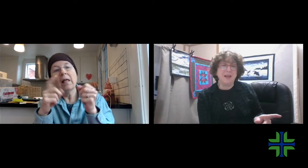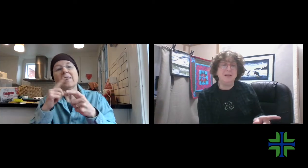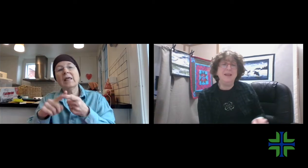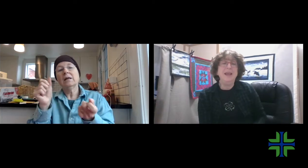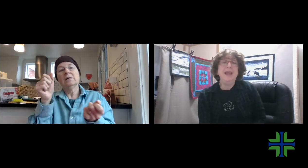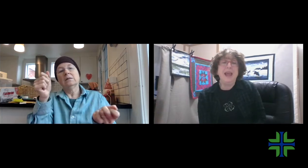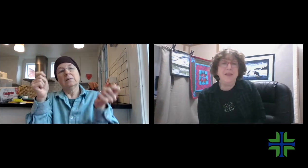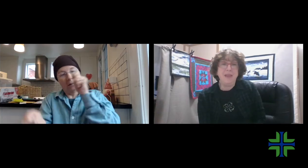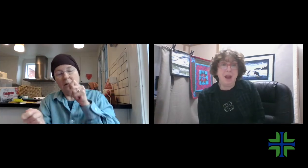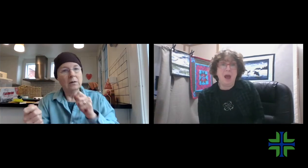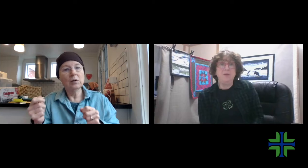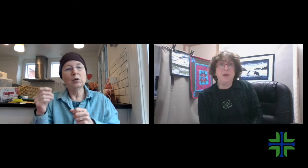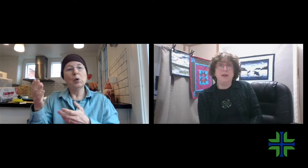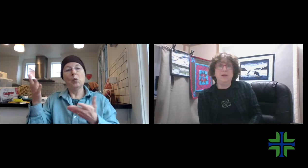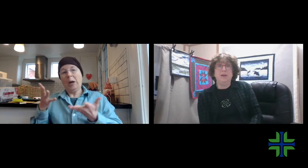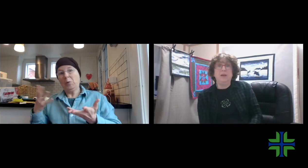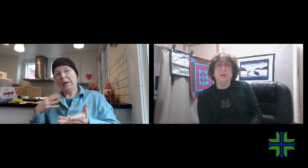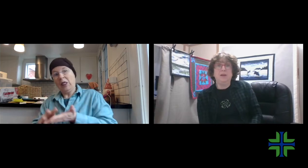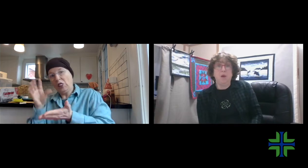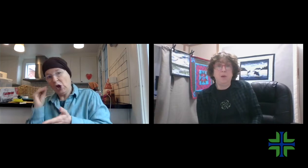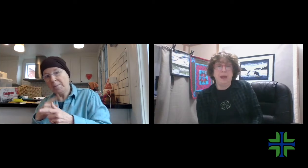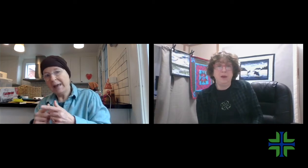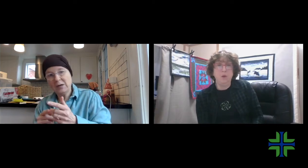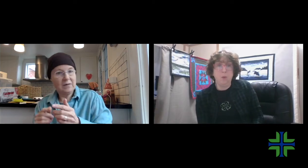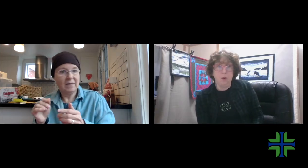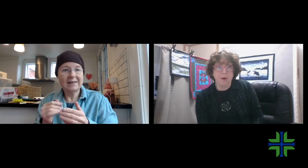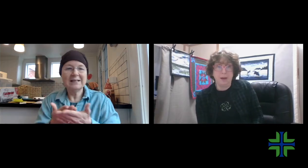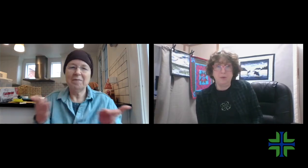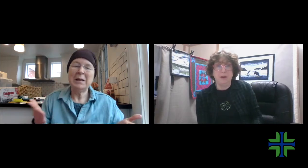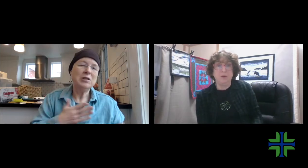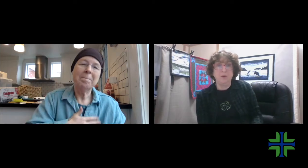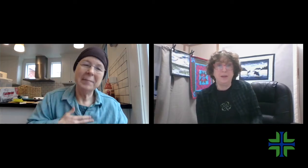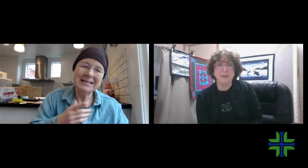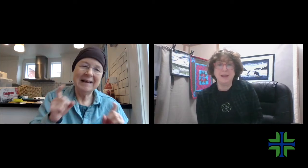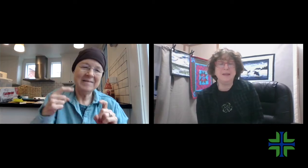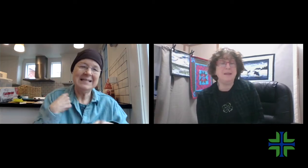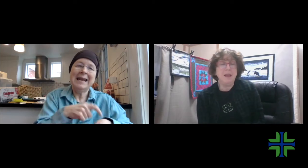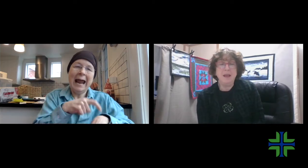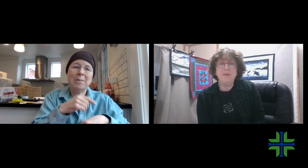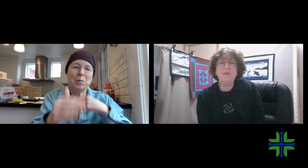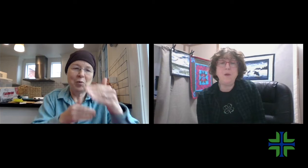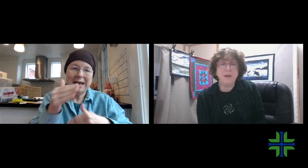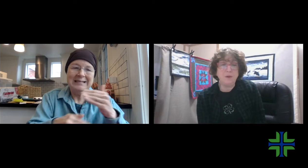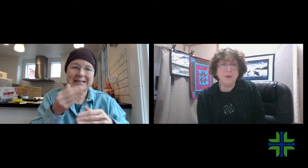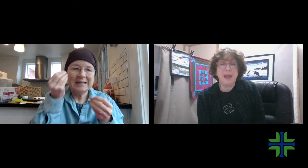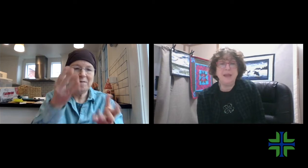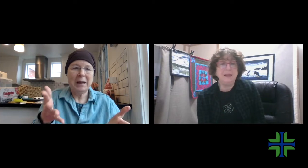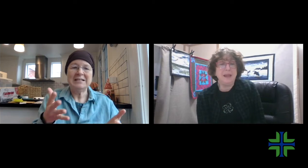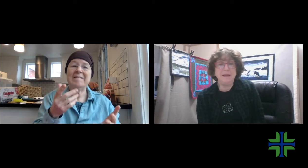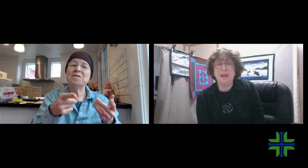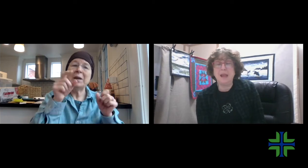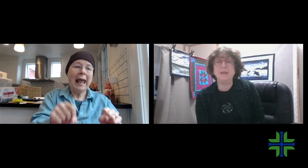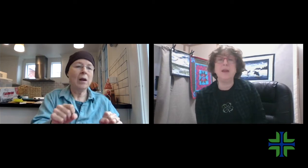to ASL. And then I'm trying to, you know, get a new word and I'm trying to learn this and it's very difficult.